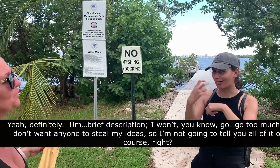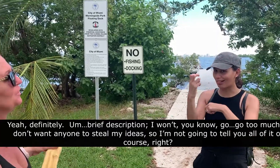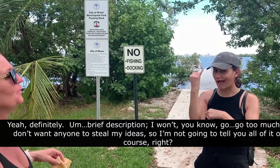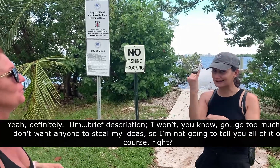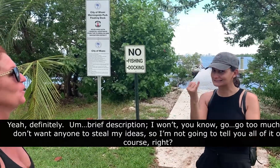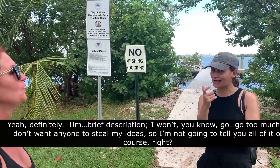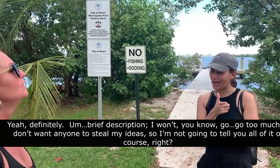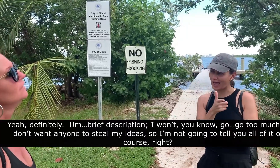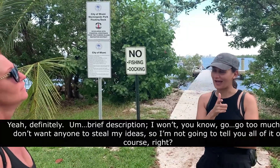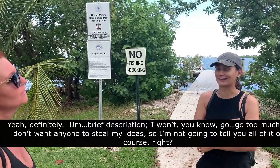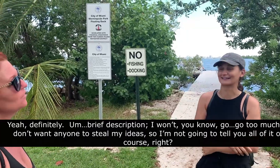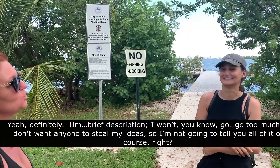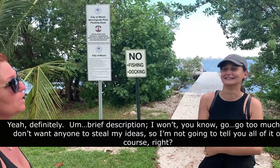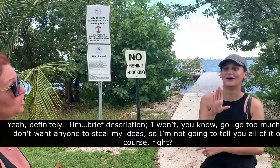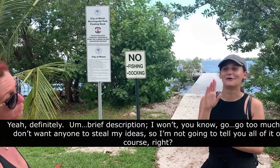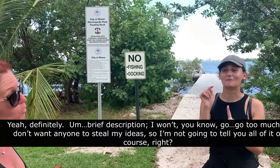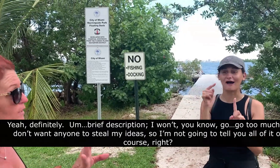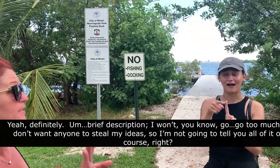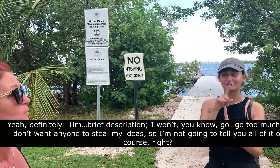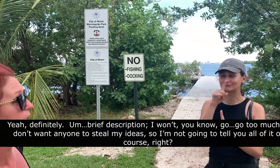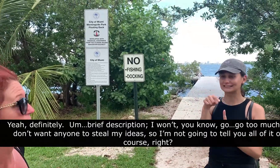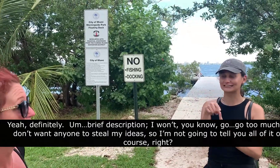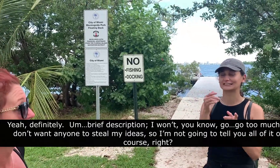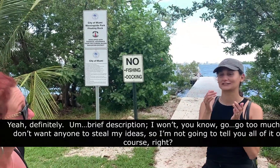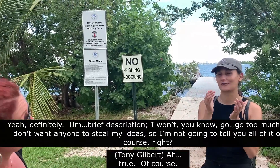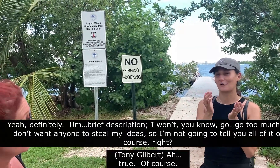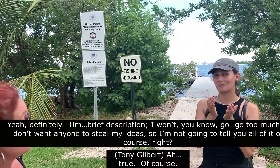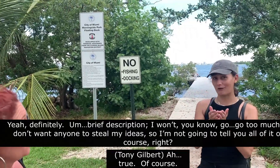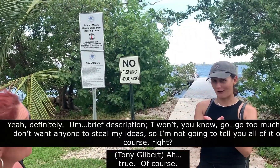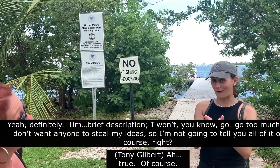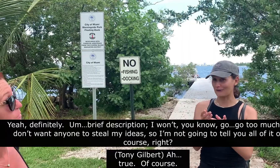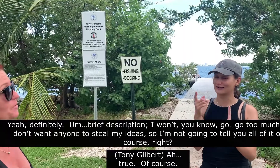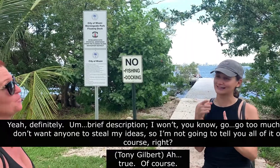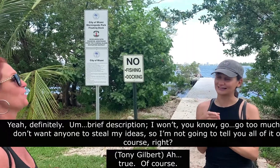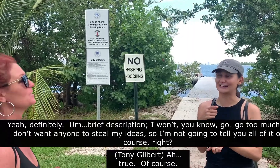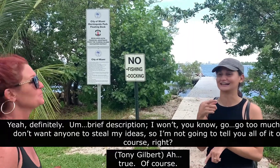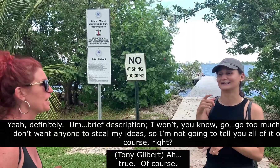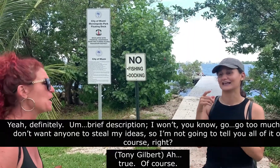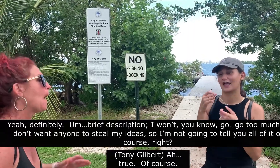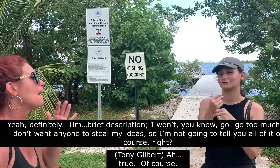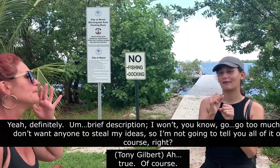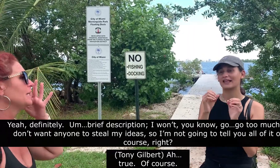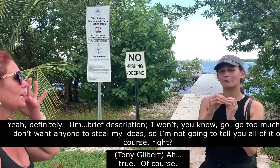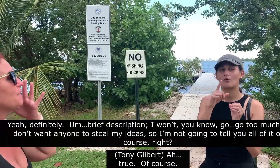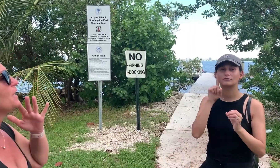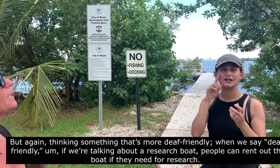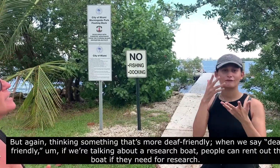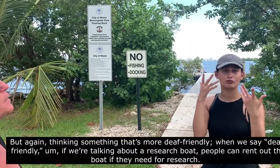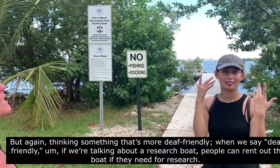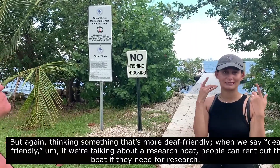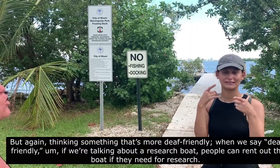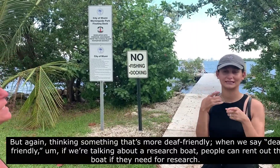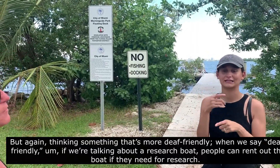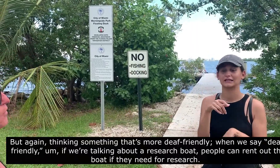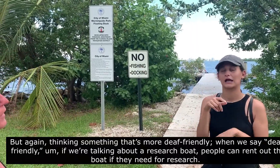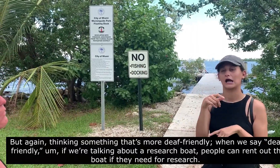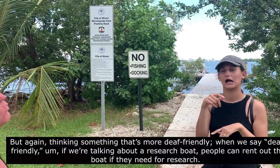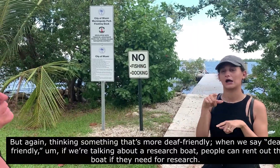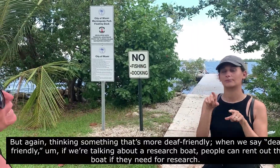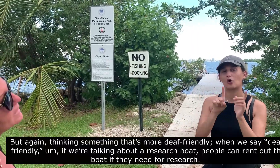won't, you know, go too much. I don't want anyone to steal my idea. I can tell you all of it. course. Of course. But again, thinking something that's more deaf friendly. when we say